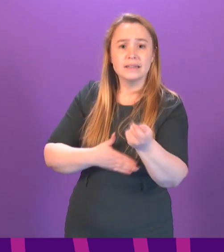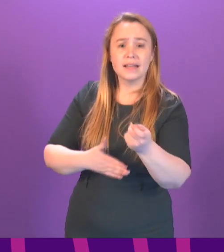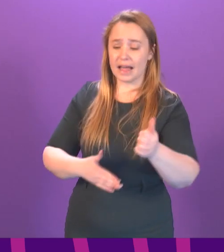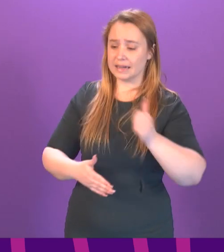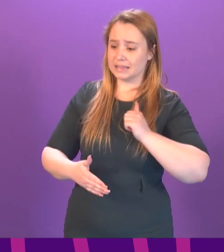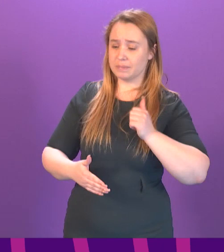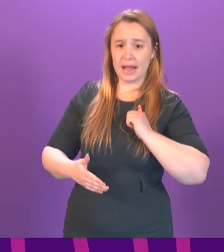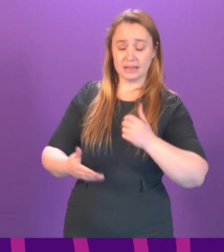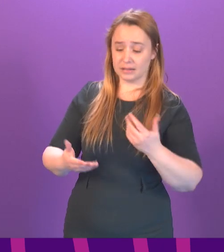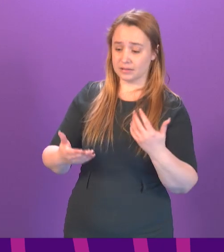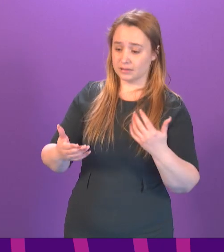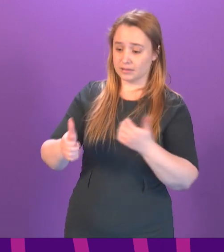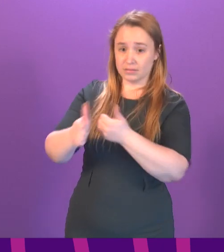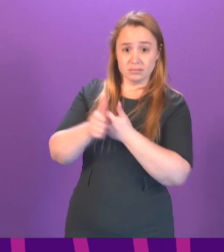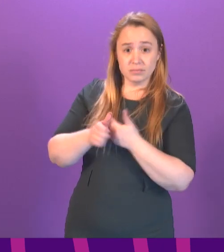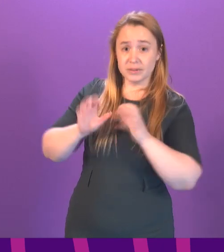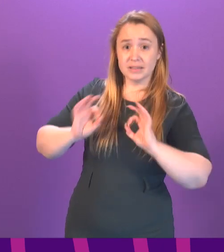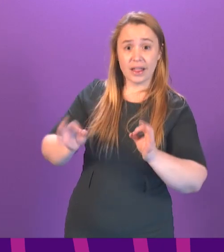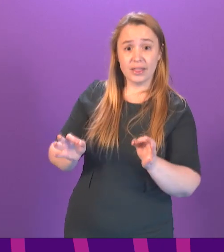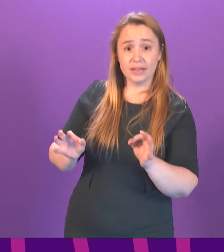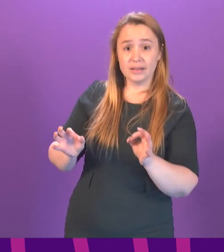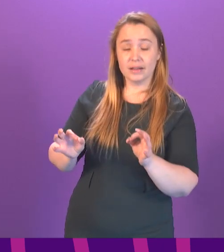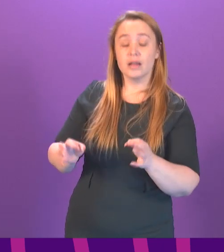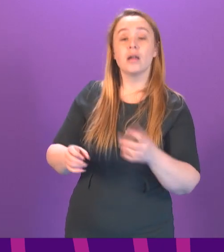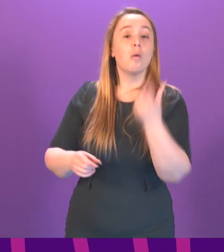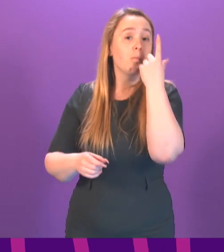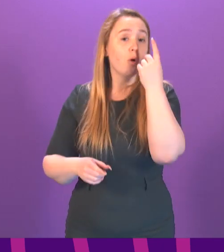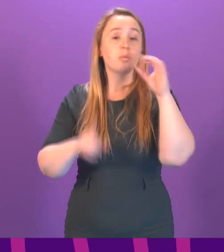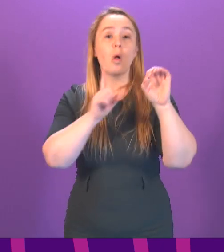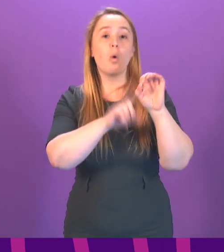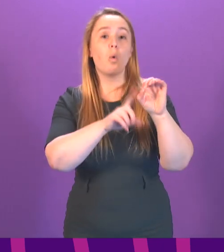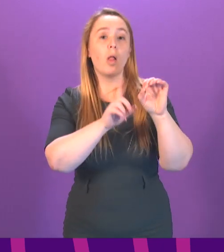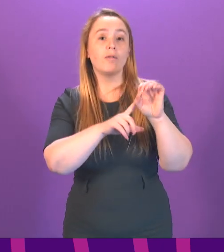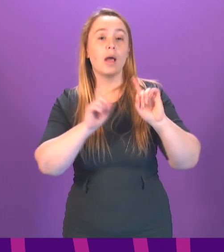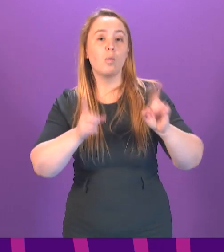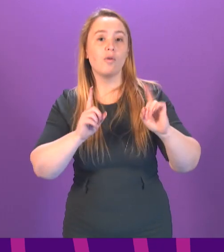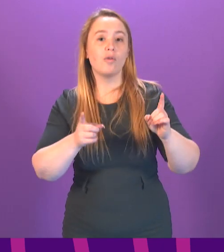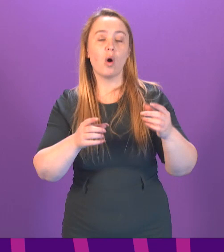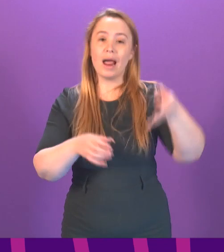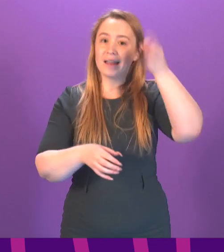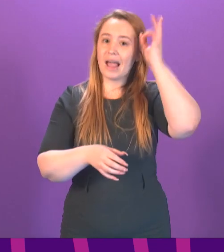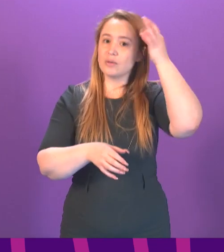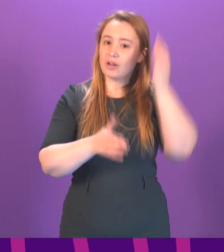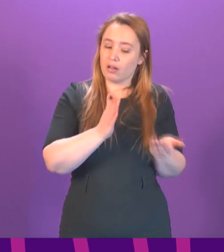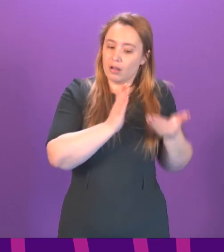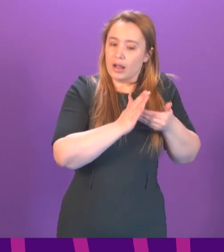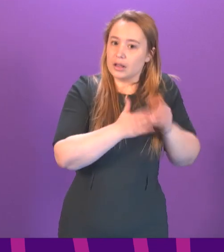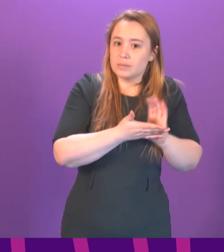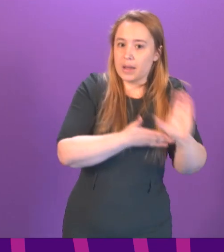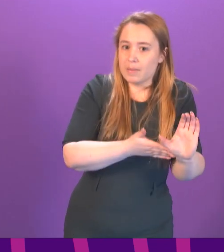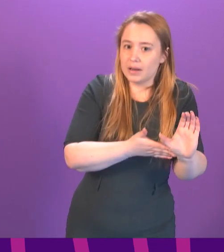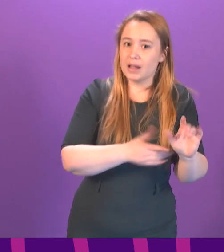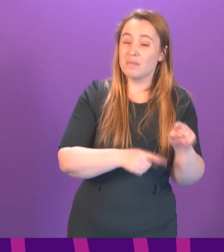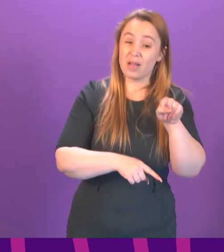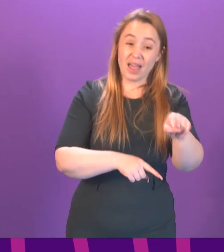they have received no help. They might qualify for Council's discretionary payments but that is inadequate to